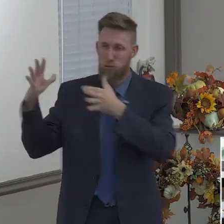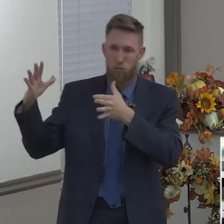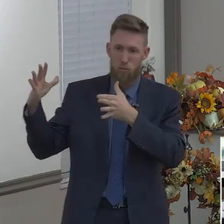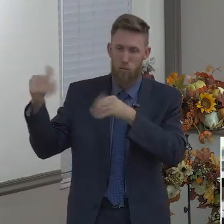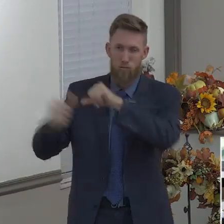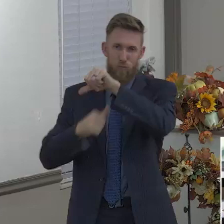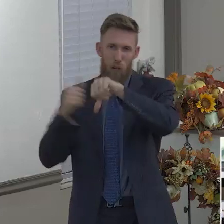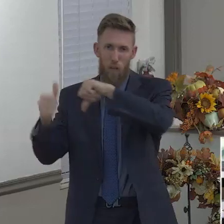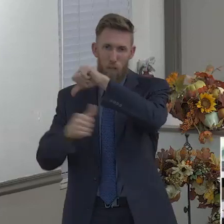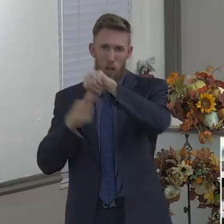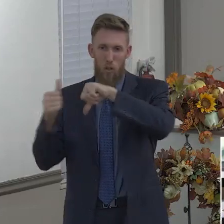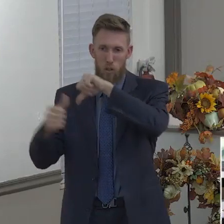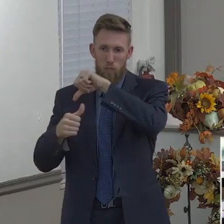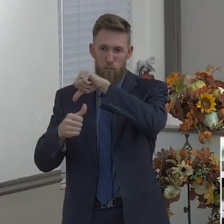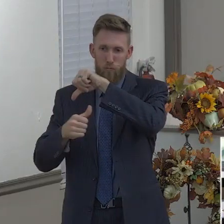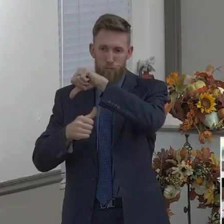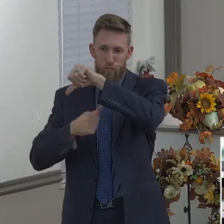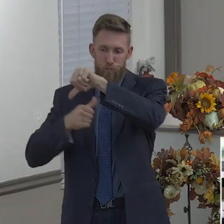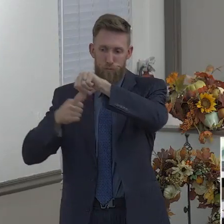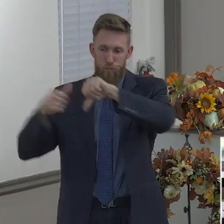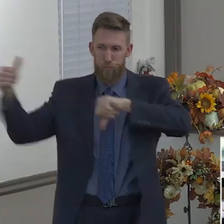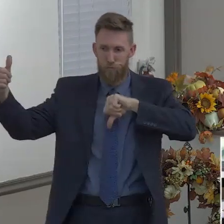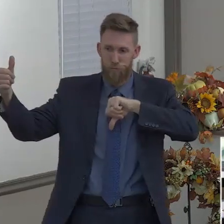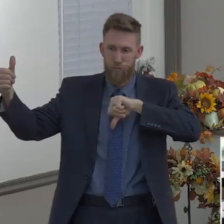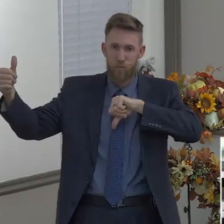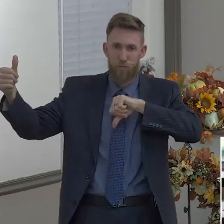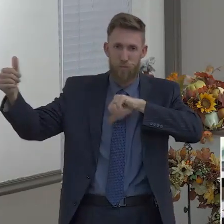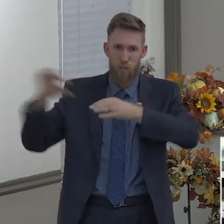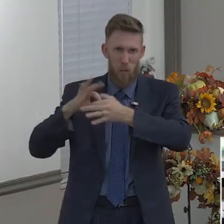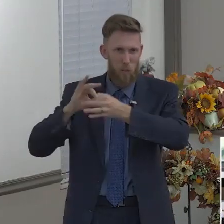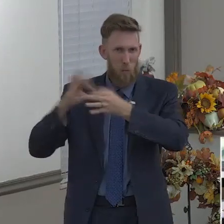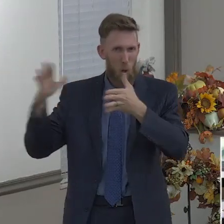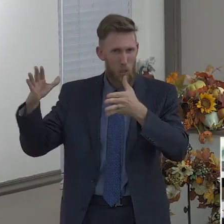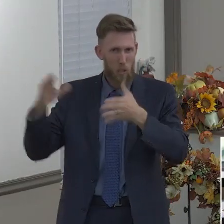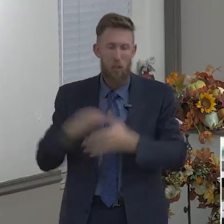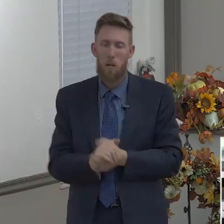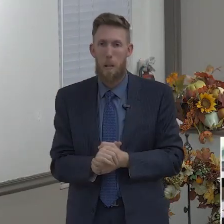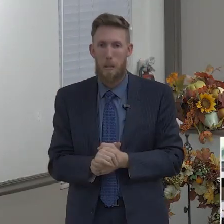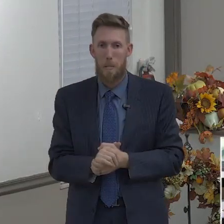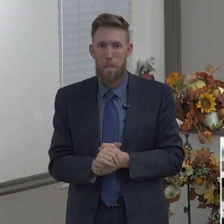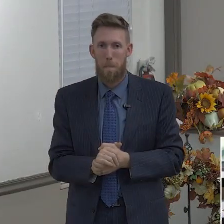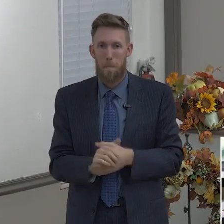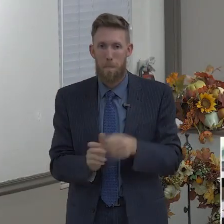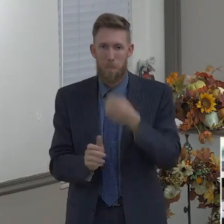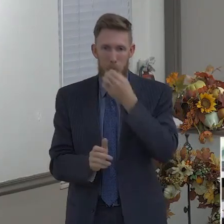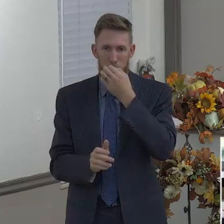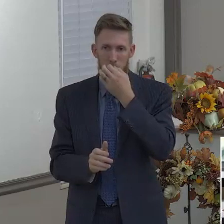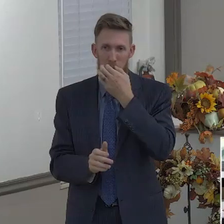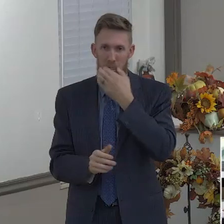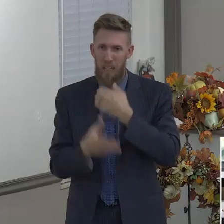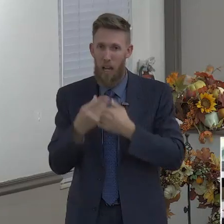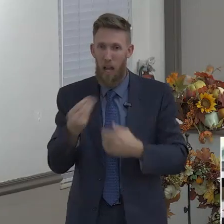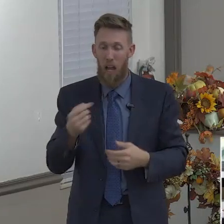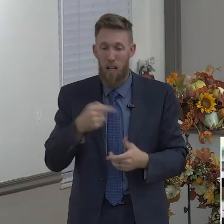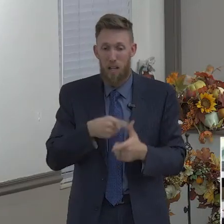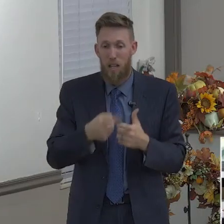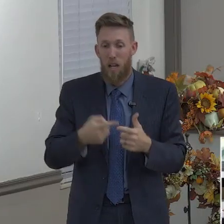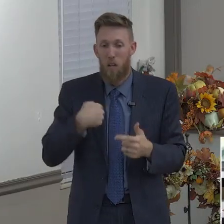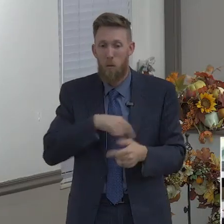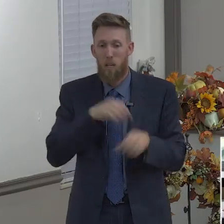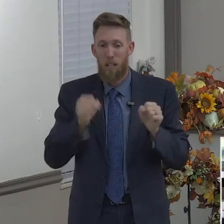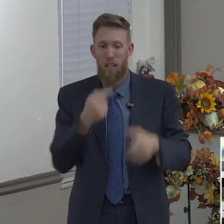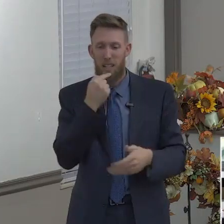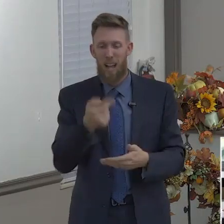then we can honestly say, well, when I drink alcohol, I don't feel bad about it. I don't have any conviction about it. Well, maybe we stop hearing